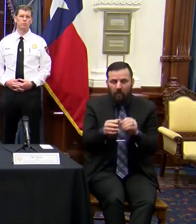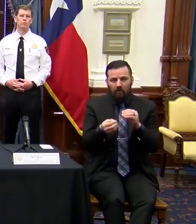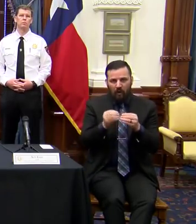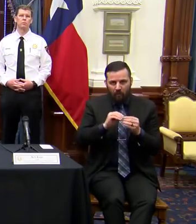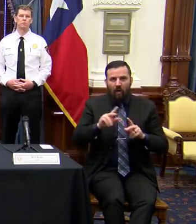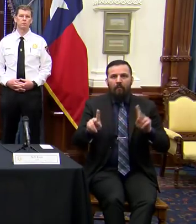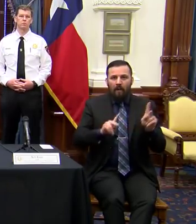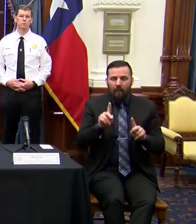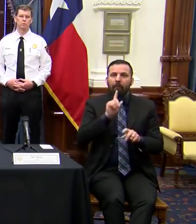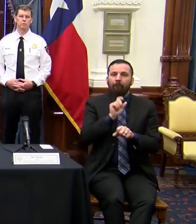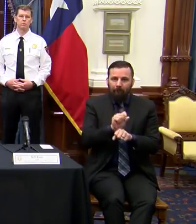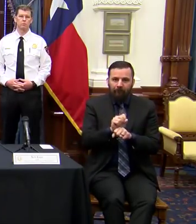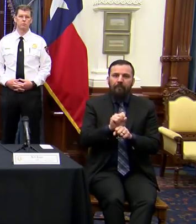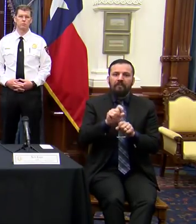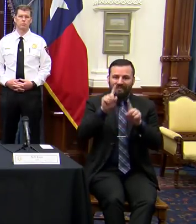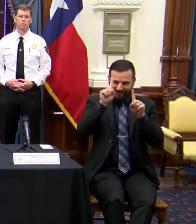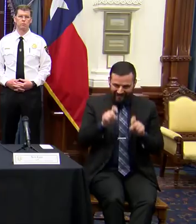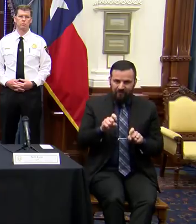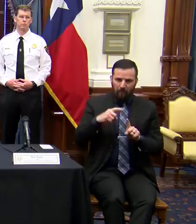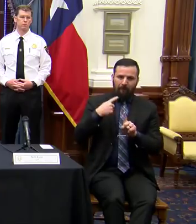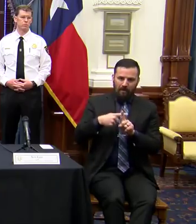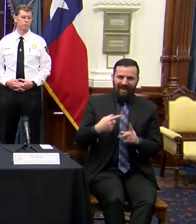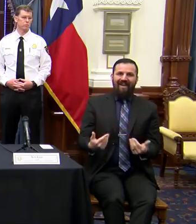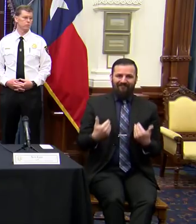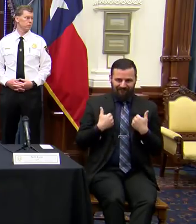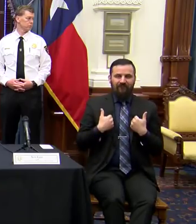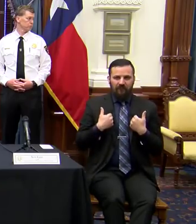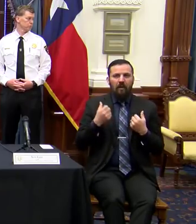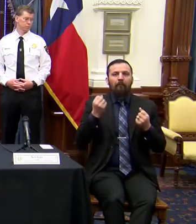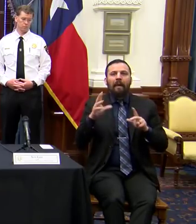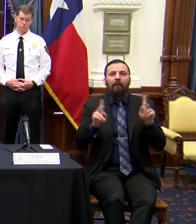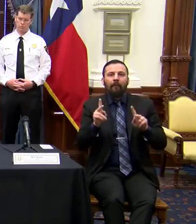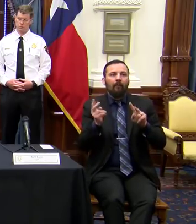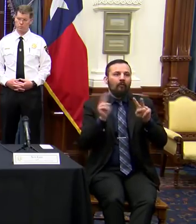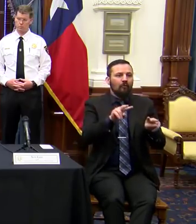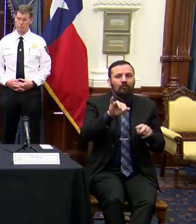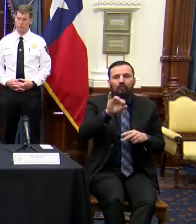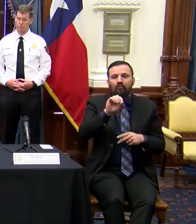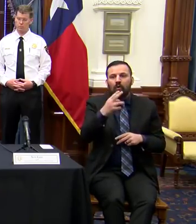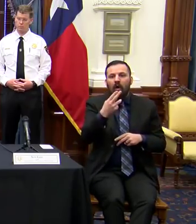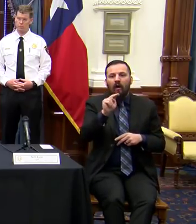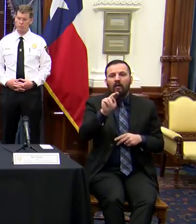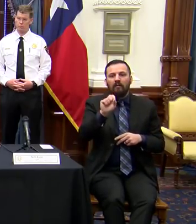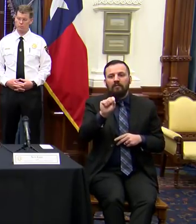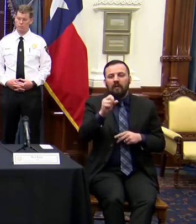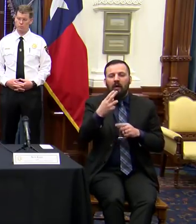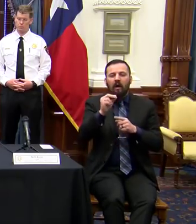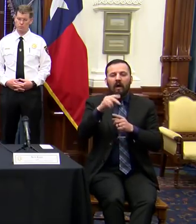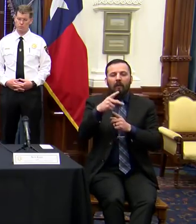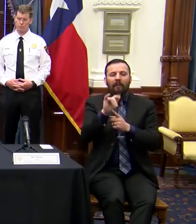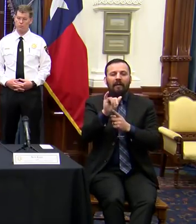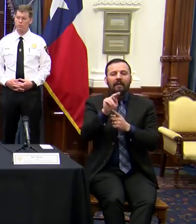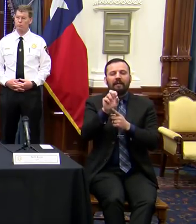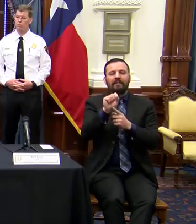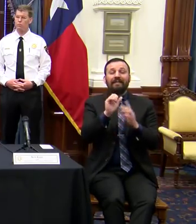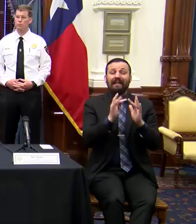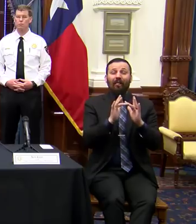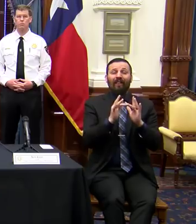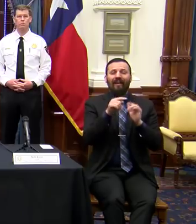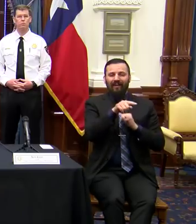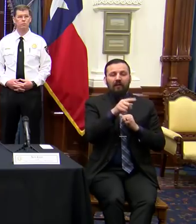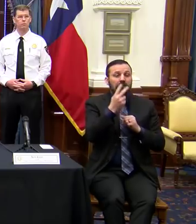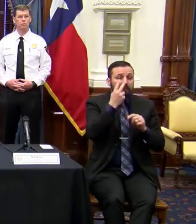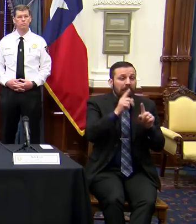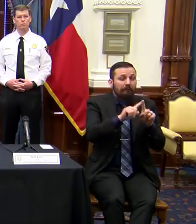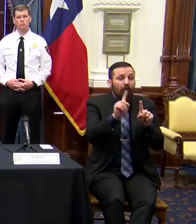who have actually tested positive. I know a lot of people are going to the Johns Hopkins location on the Internet, and they see some